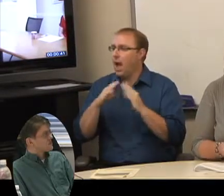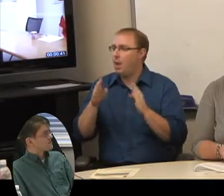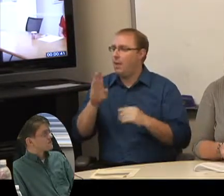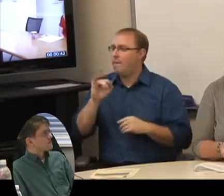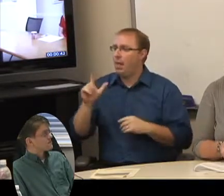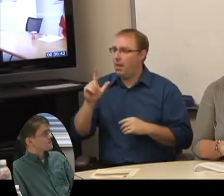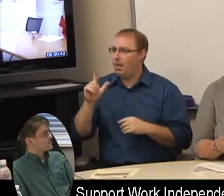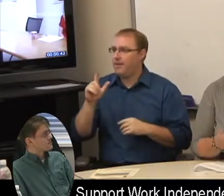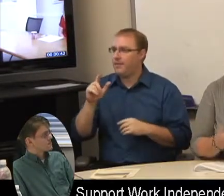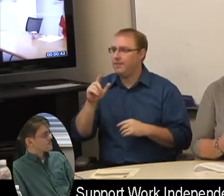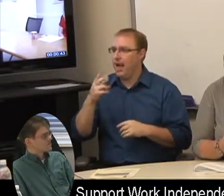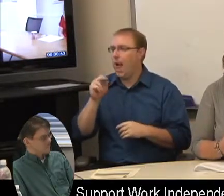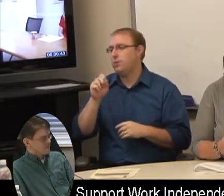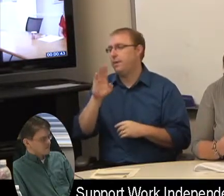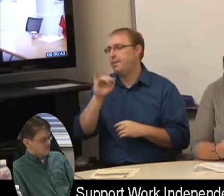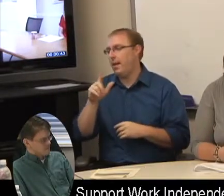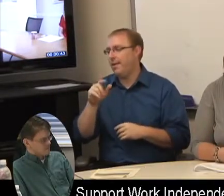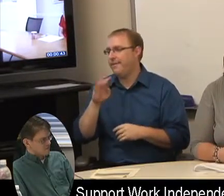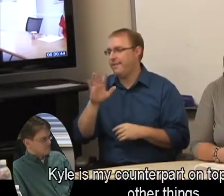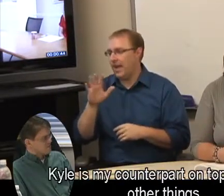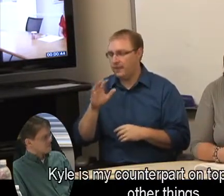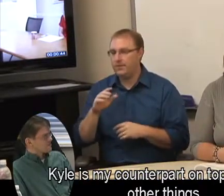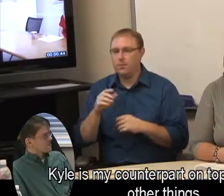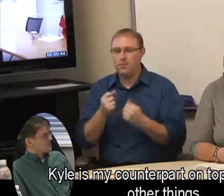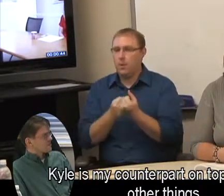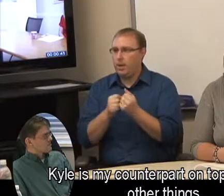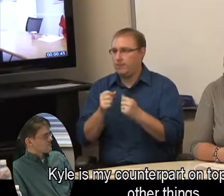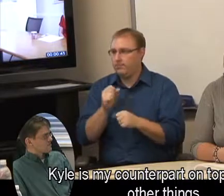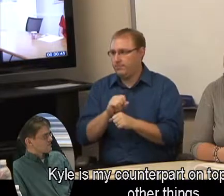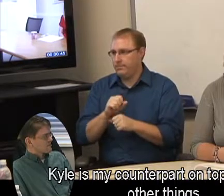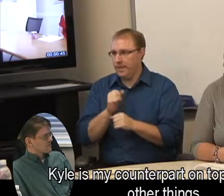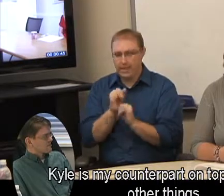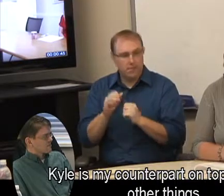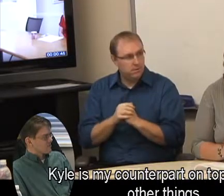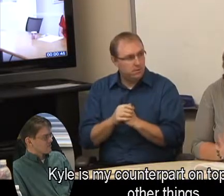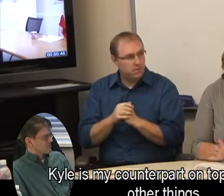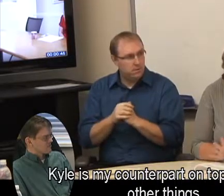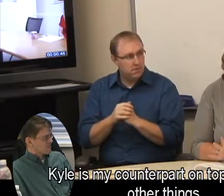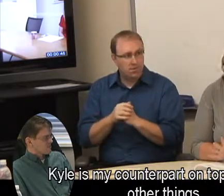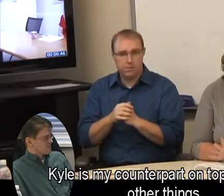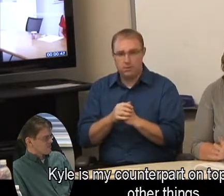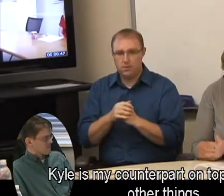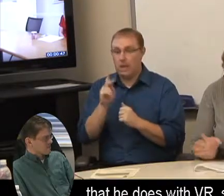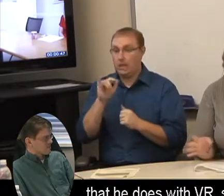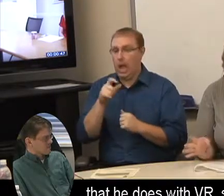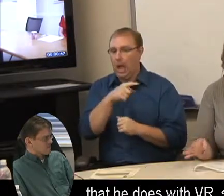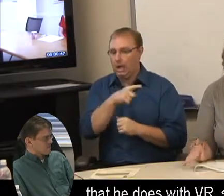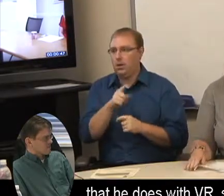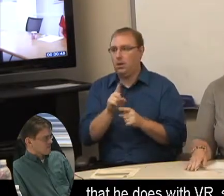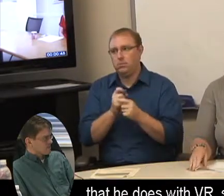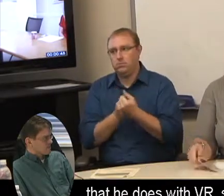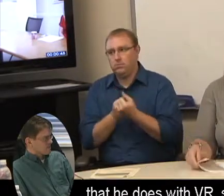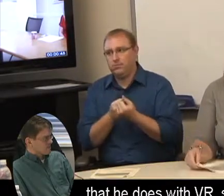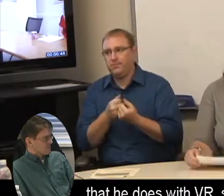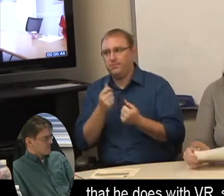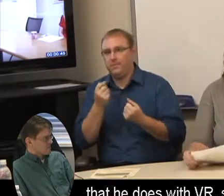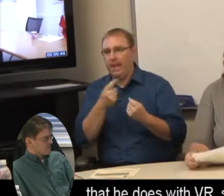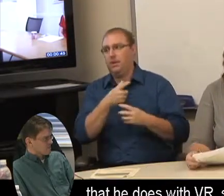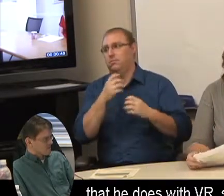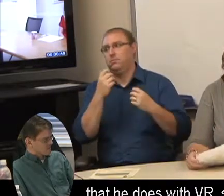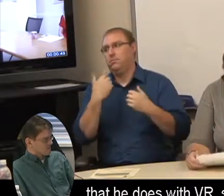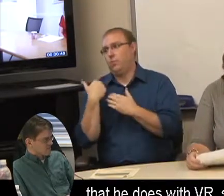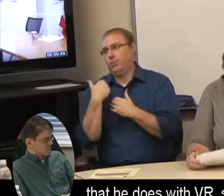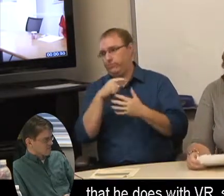program, Support Work Independence. Kyle is my counterpart, and on top of all the other things that he does with